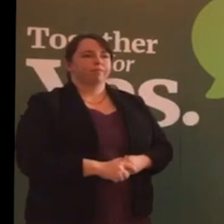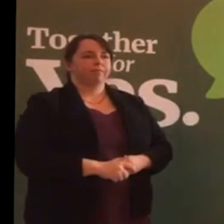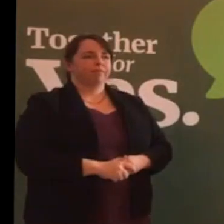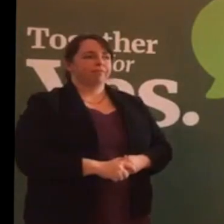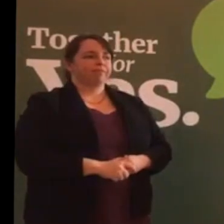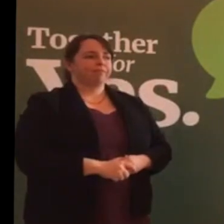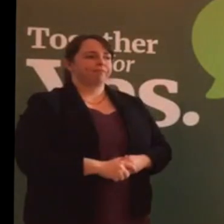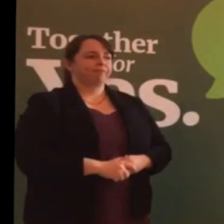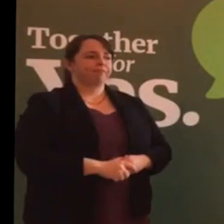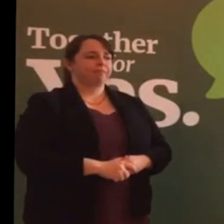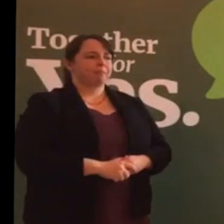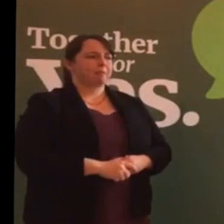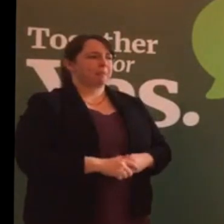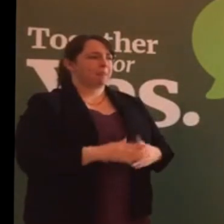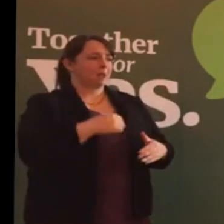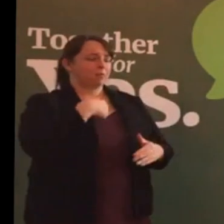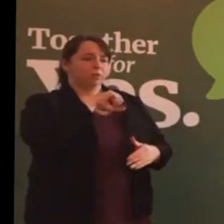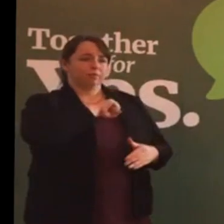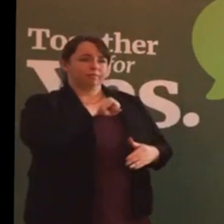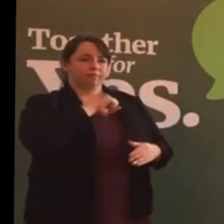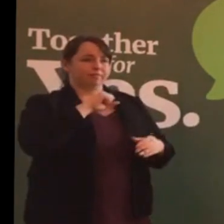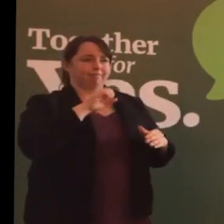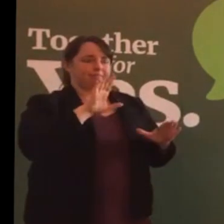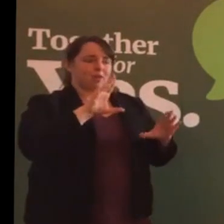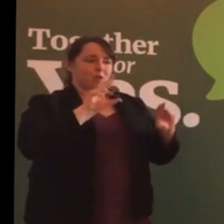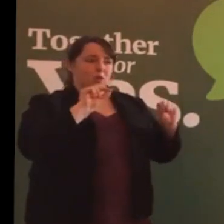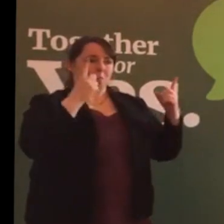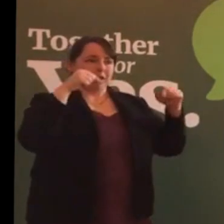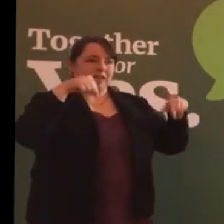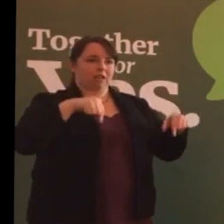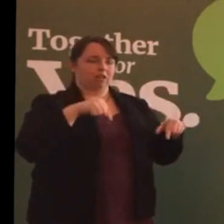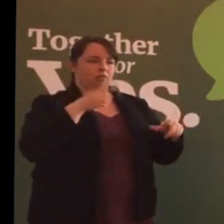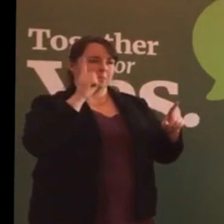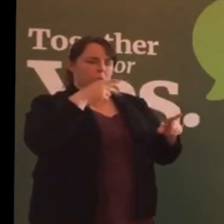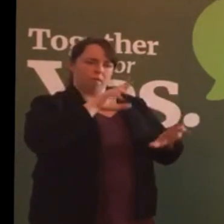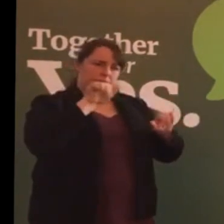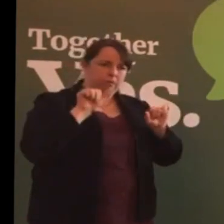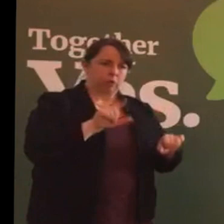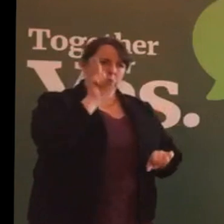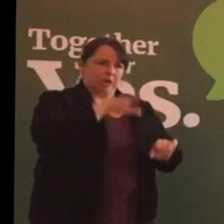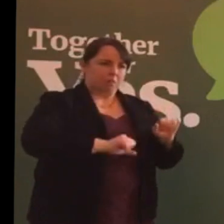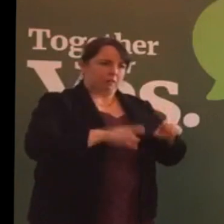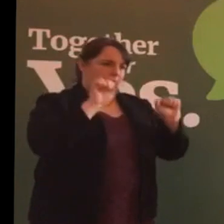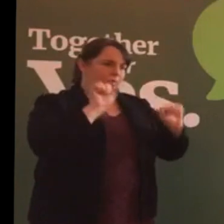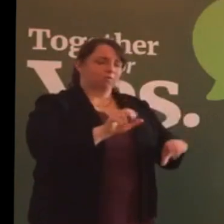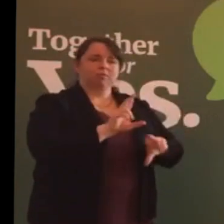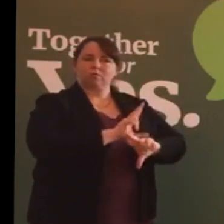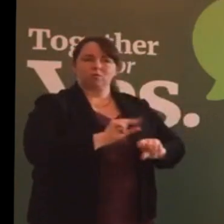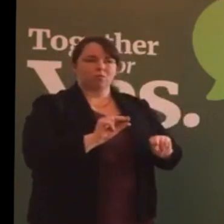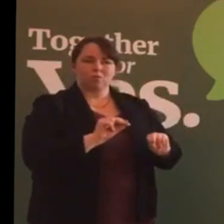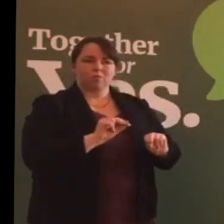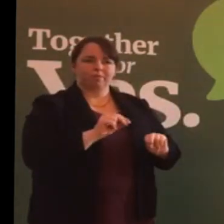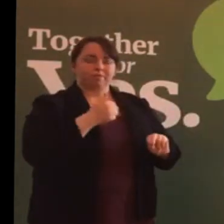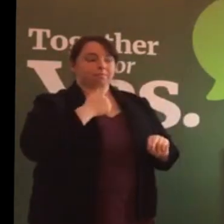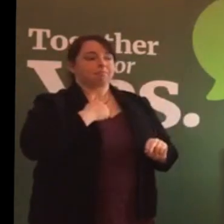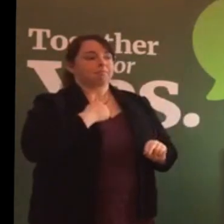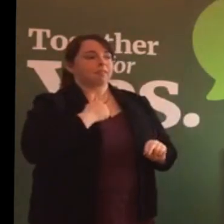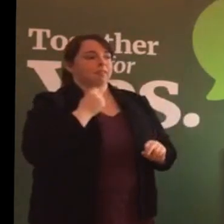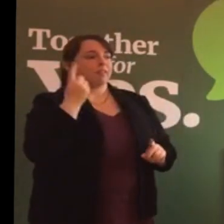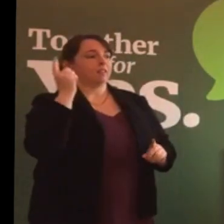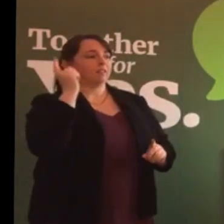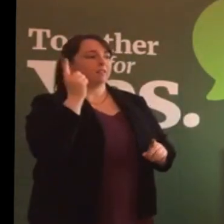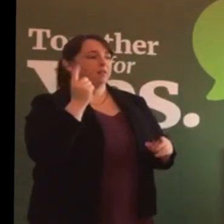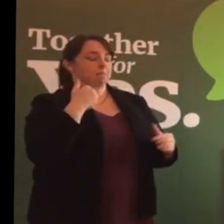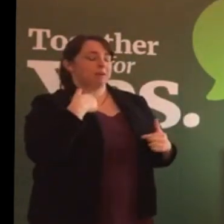Nobody here is recommending forced abortions. What we're saying is, abortion